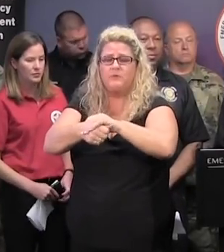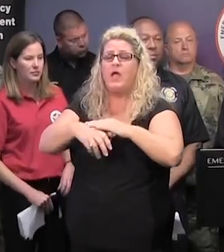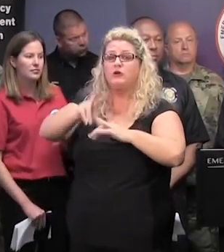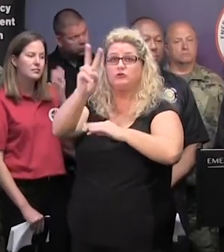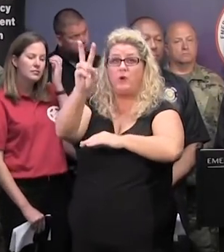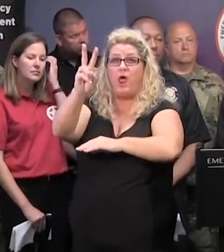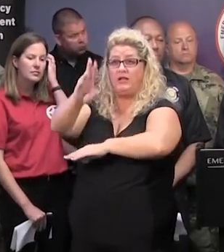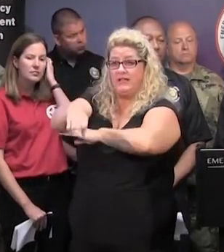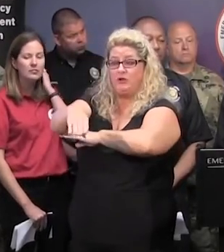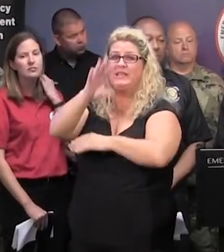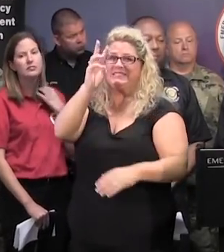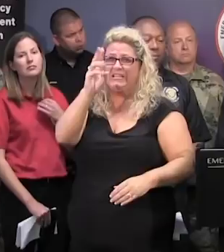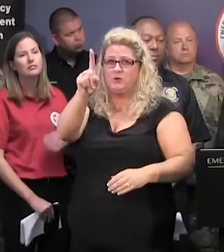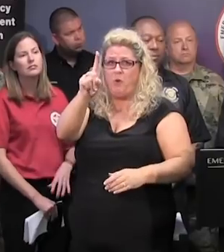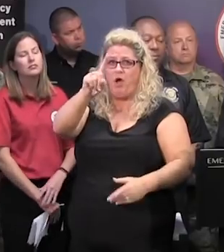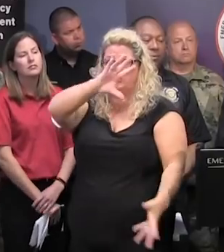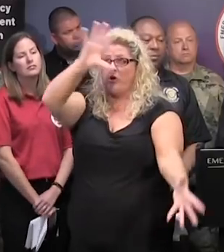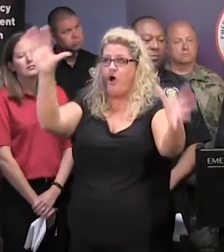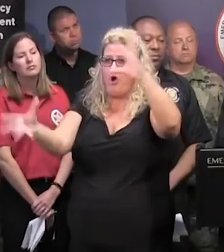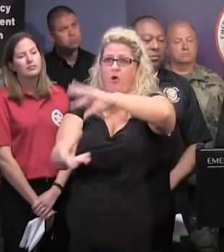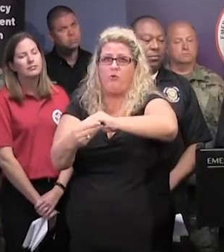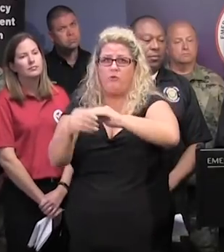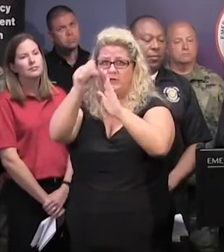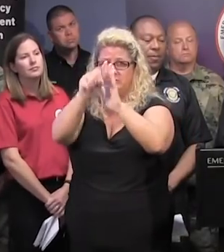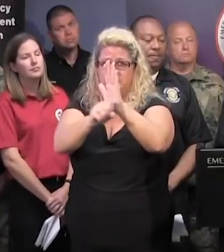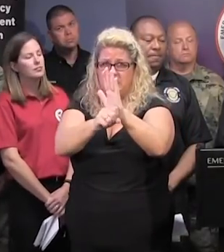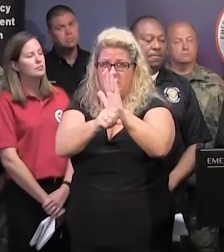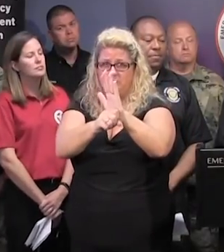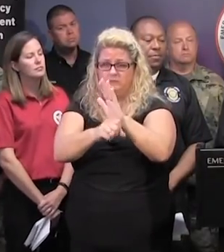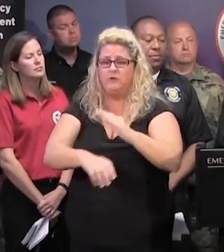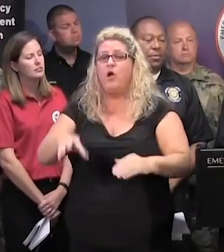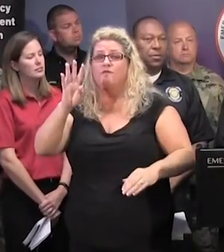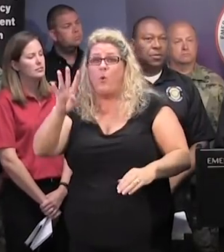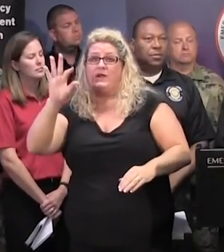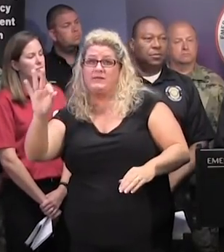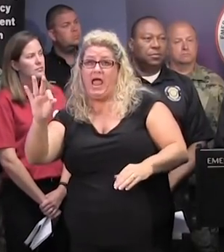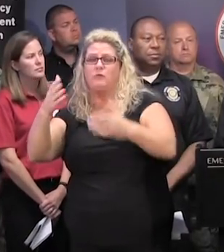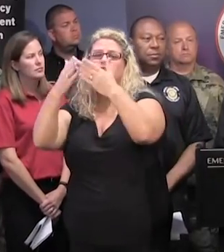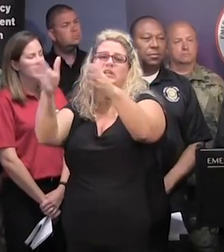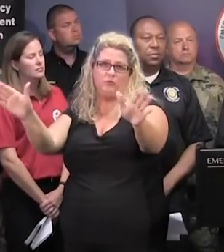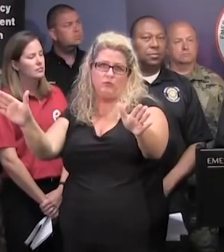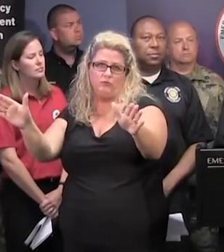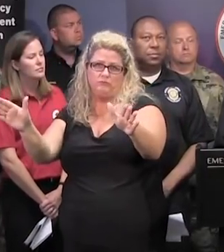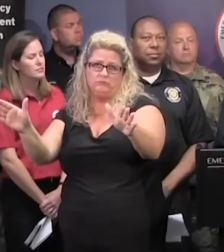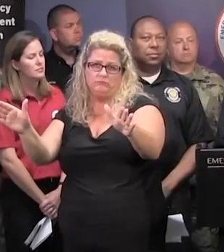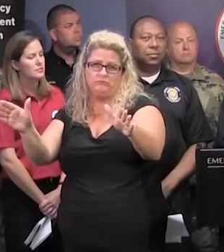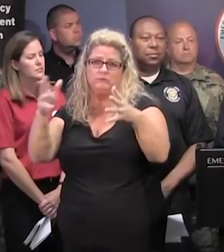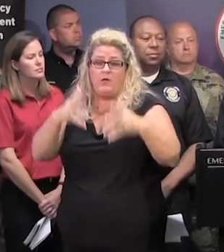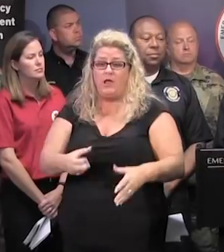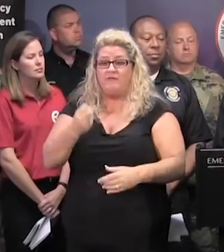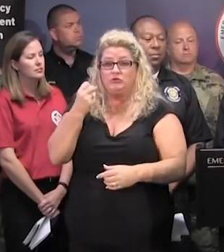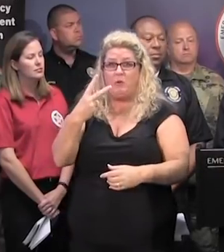61 total shelters open across the state. 49 of these were general population shelters, and